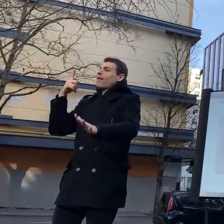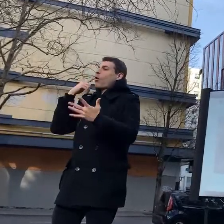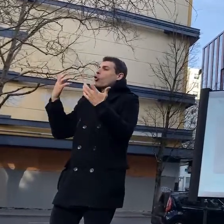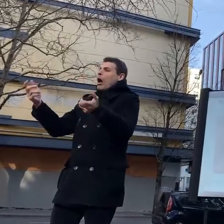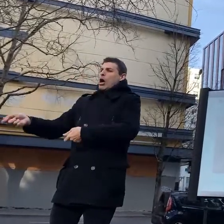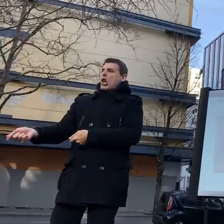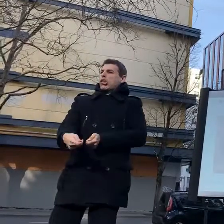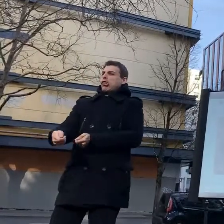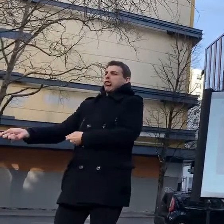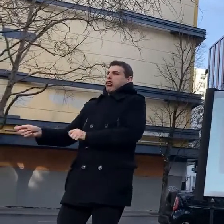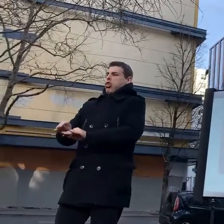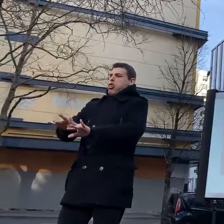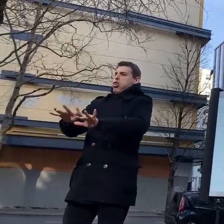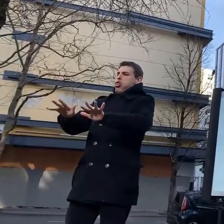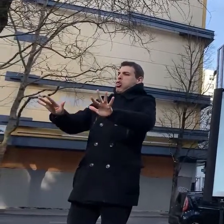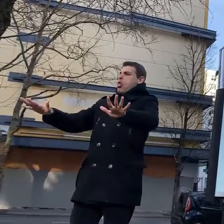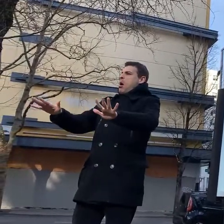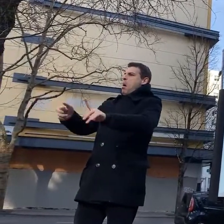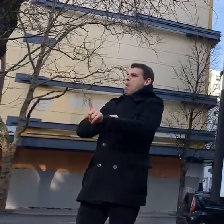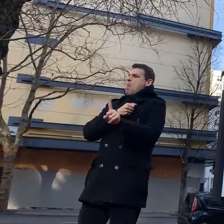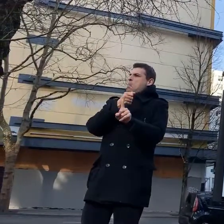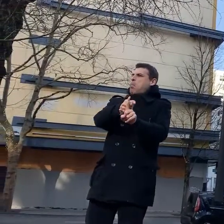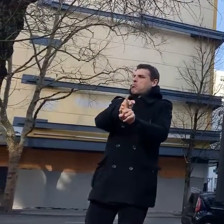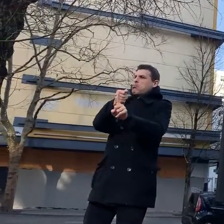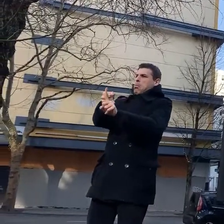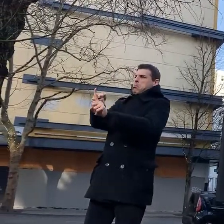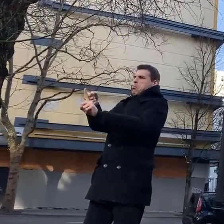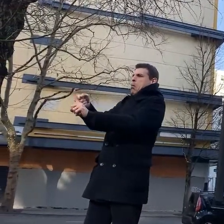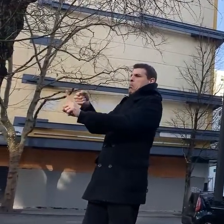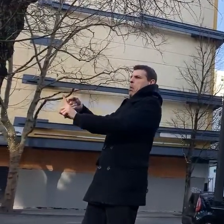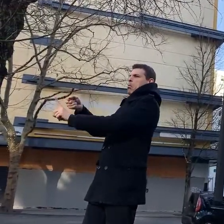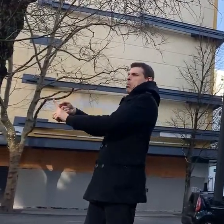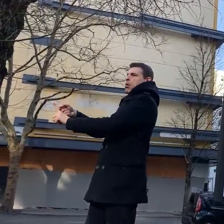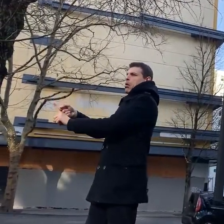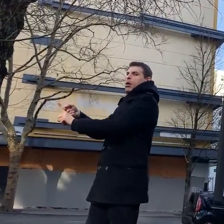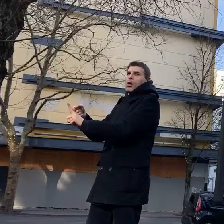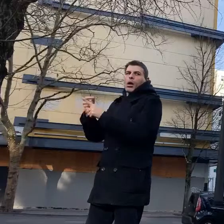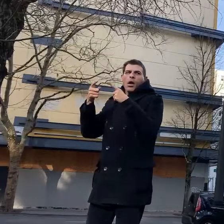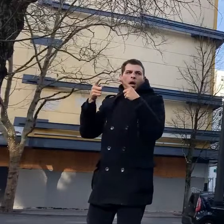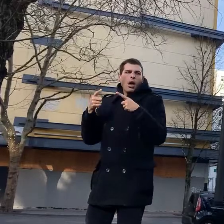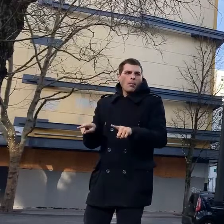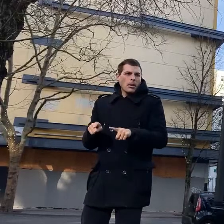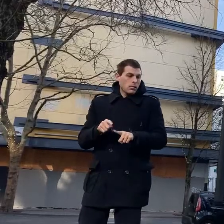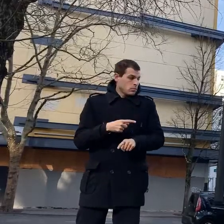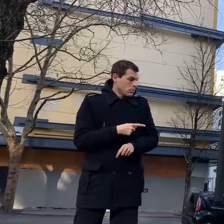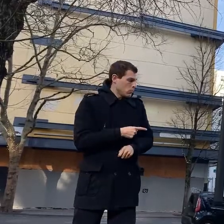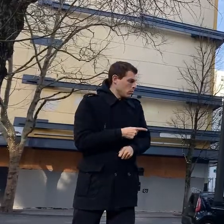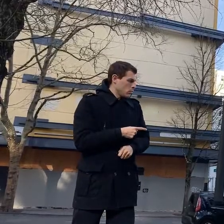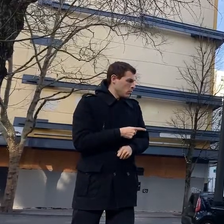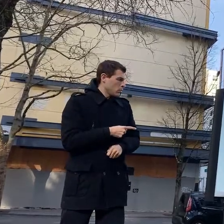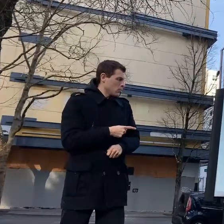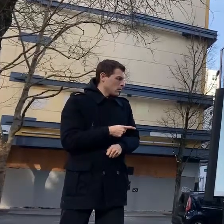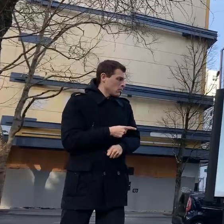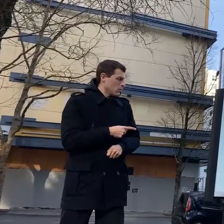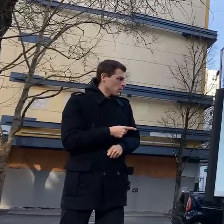horribly horribly how they're feeling right and it's just so raw and direct